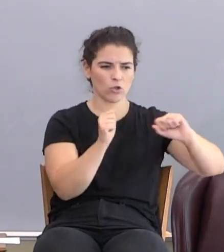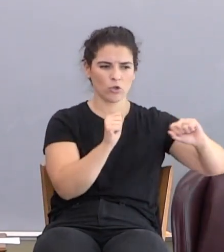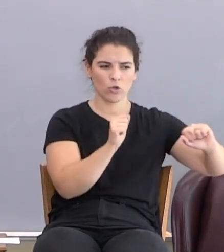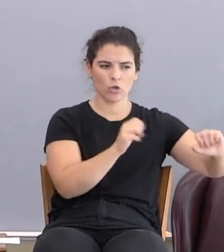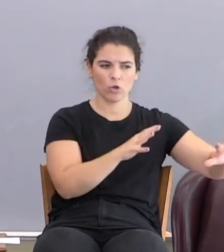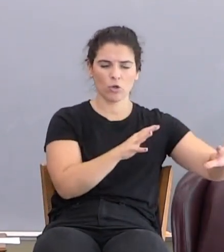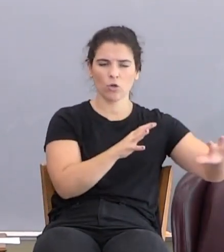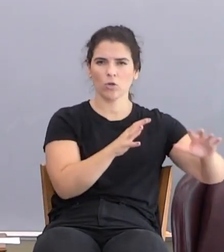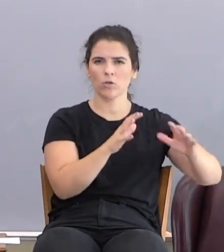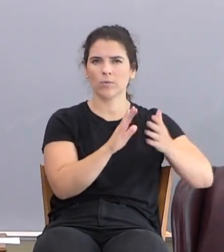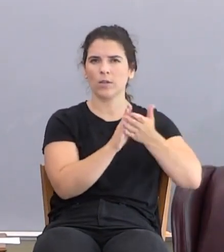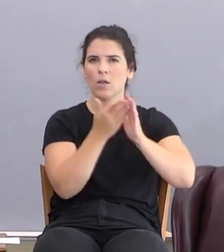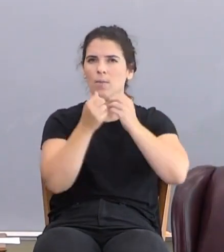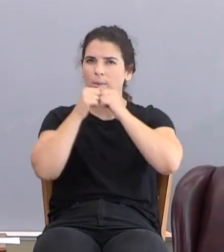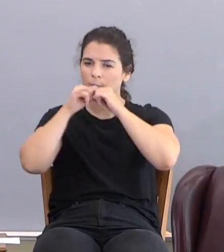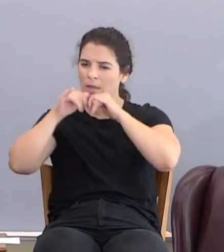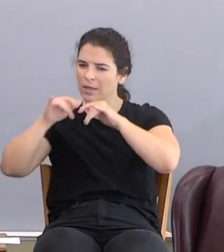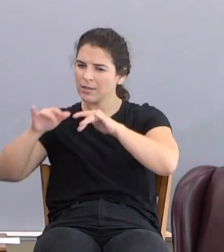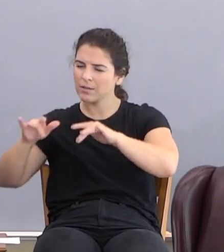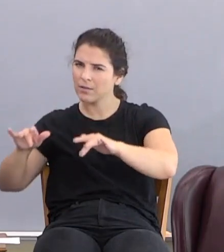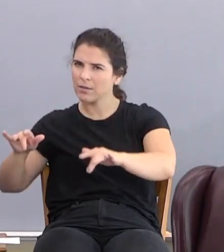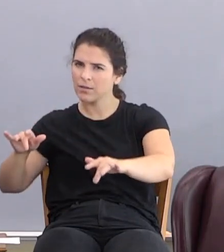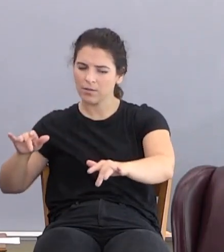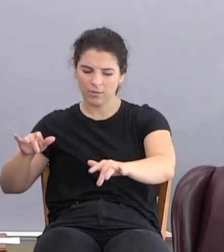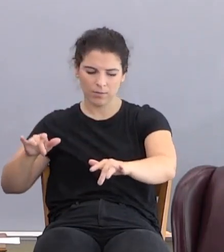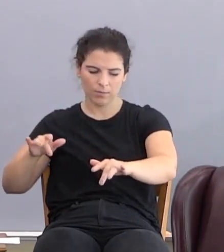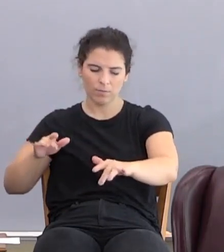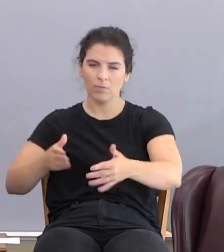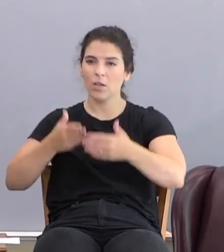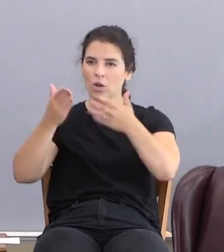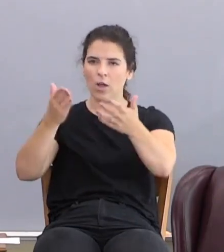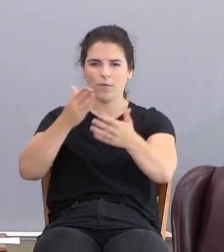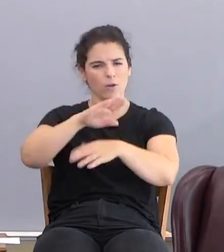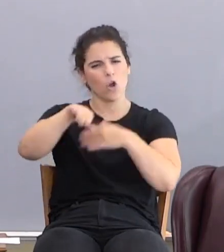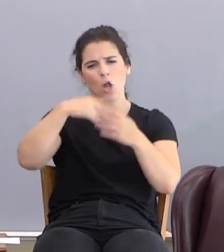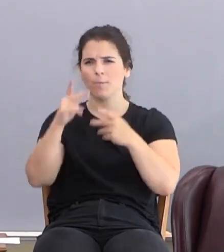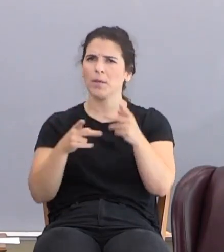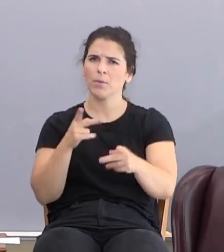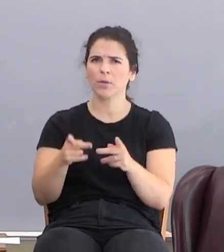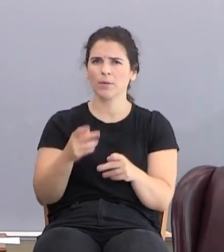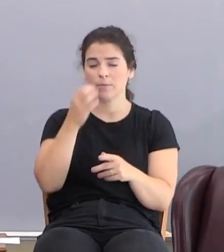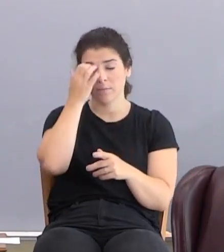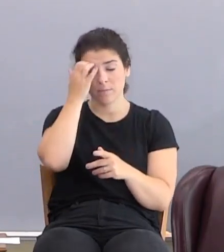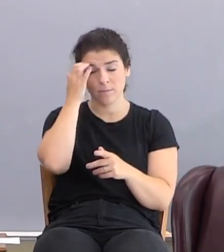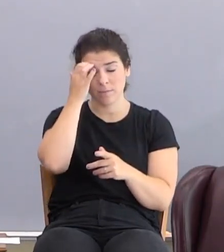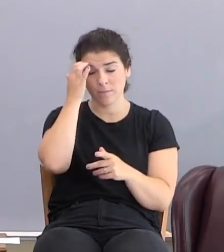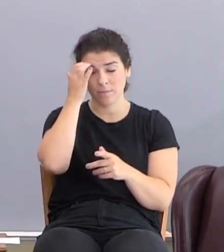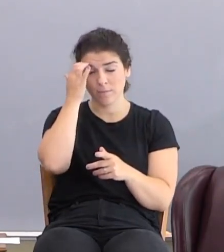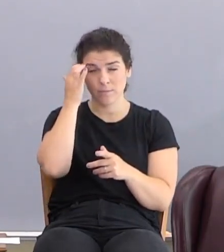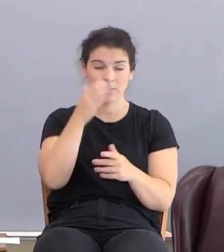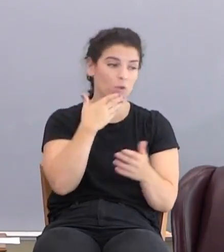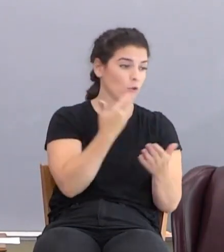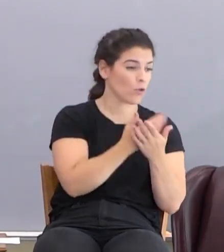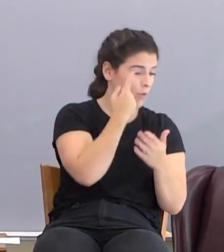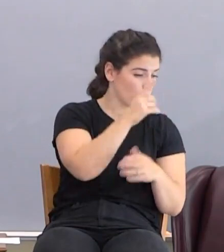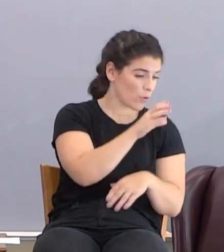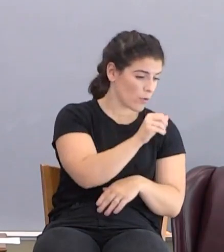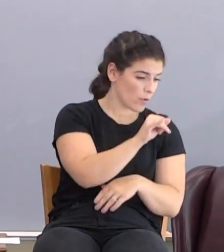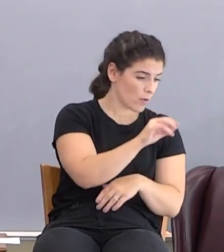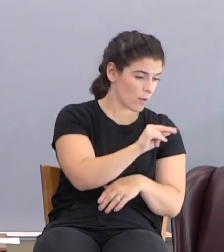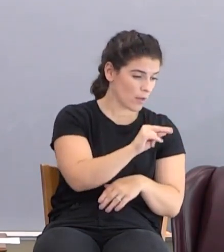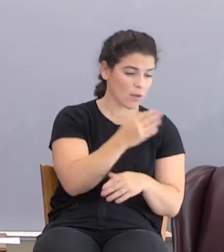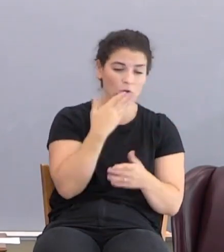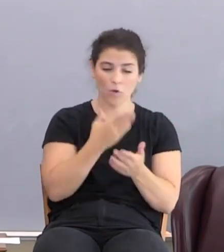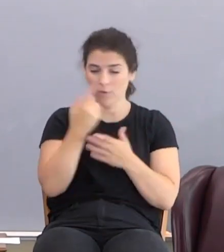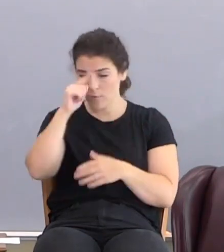into a blessing, and then extended it to everybody. If it was good for Cain, it's good for me